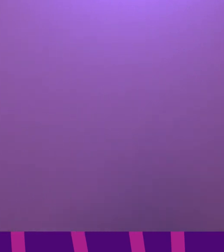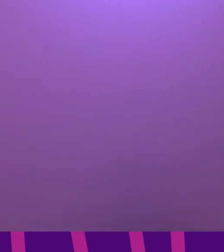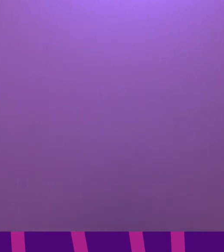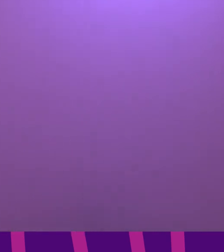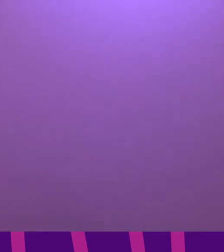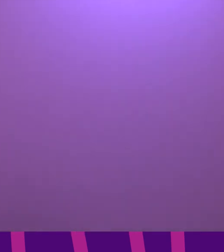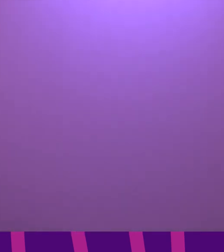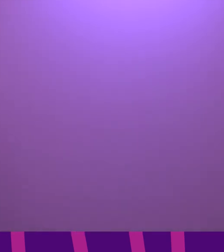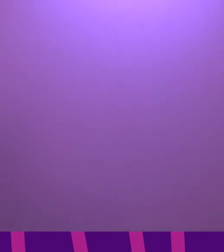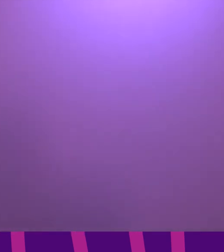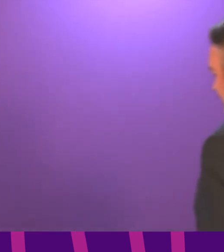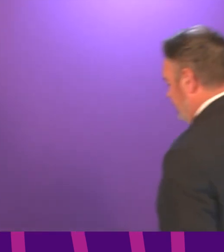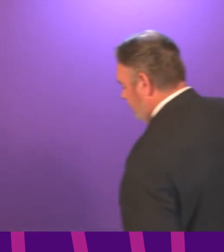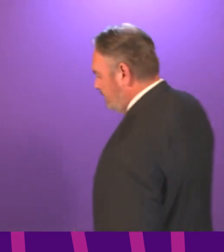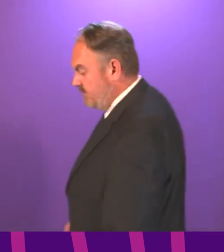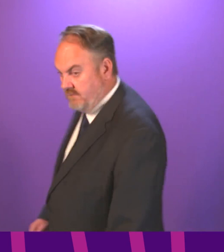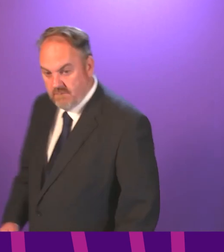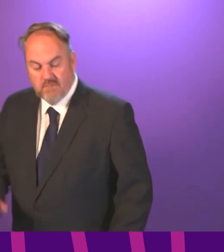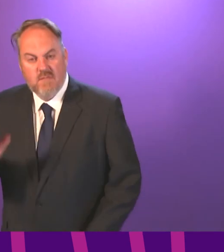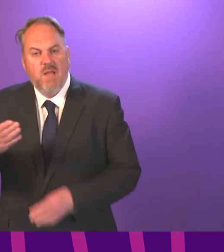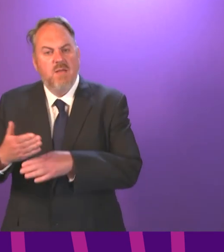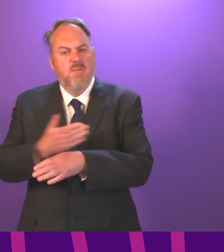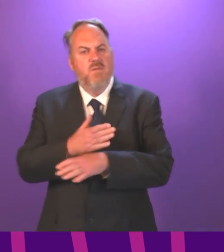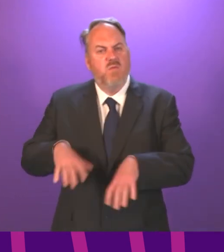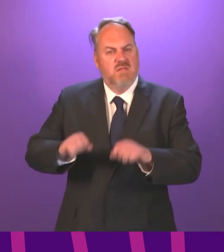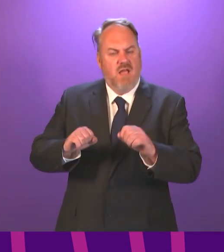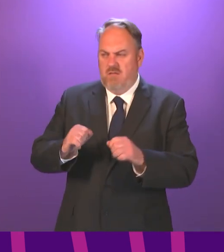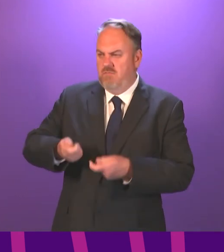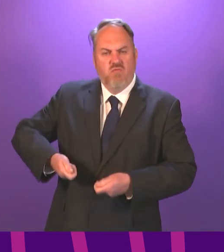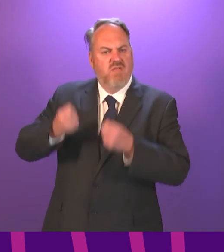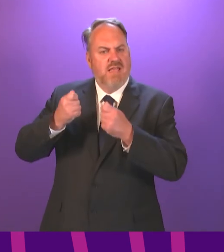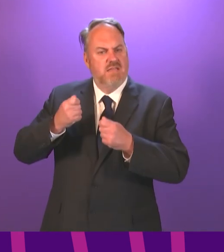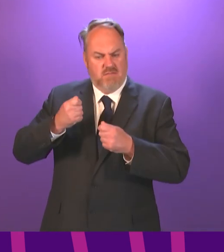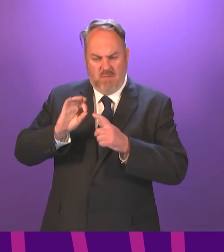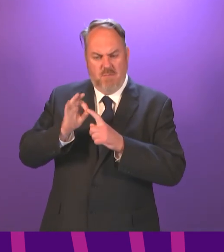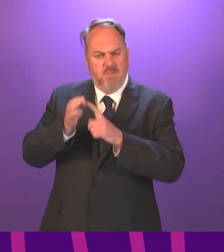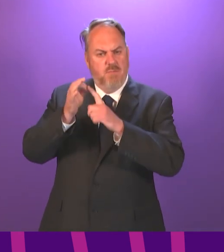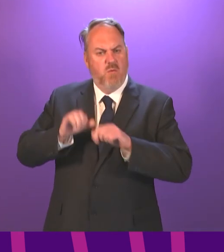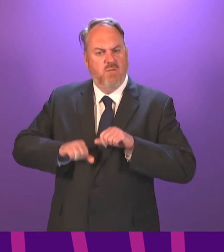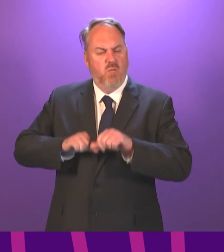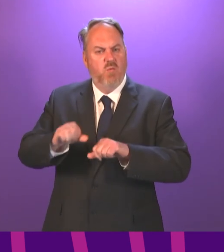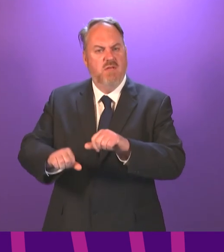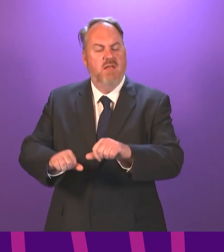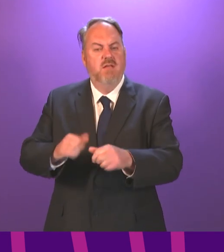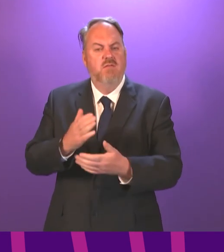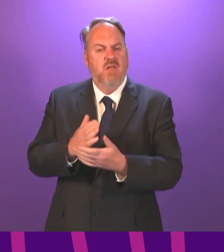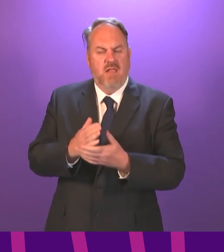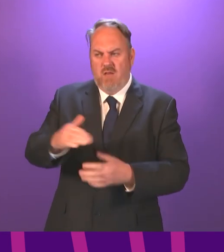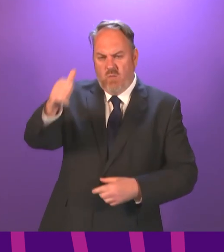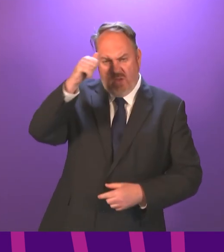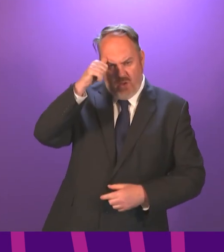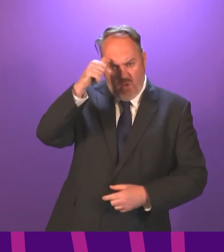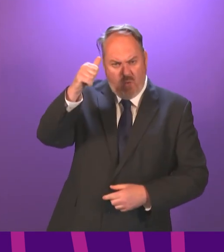of business, point of order. Presenting officer, topical questions are on topics that are very current and